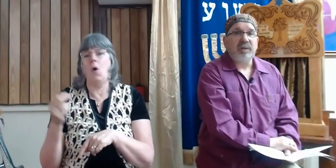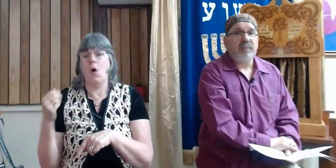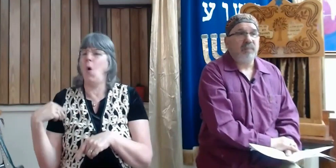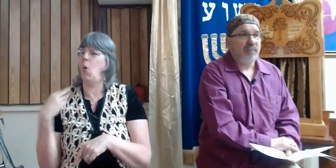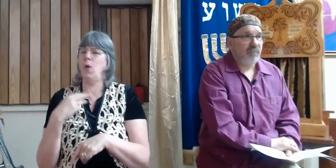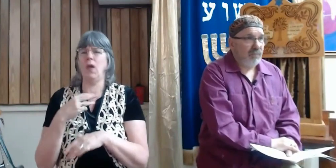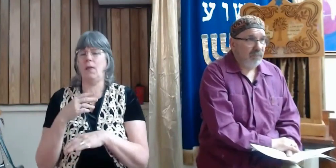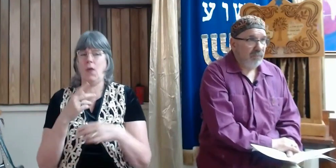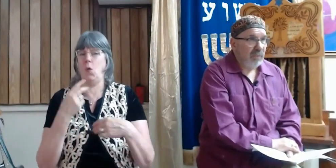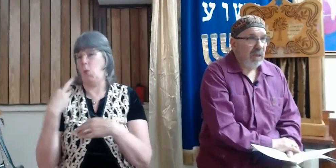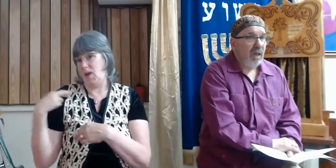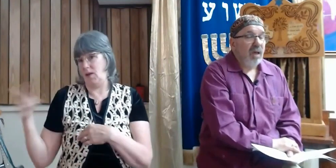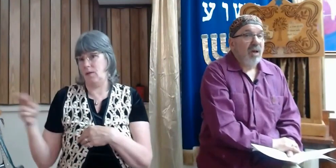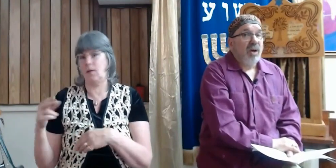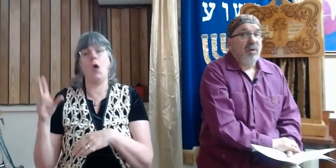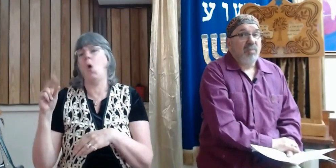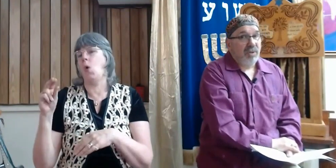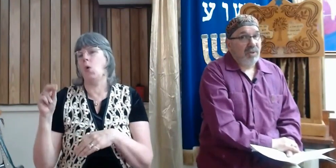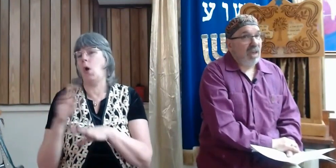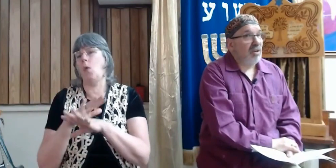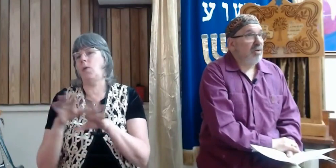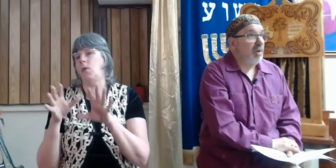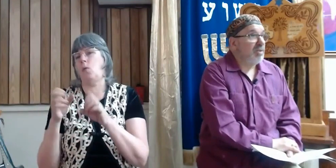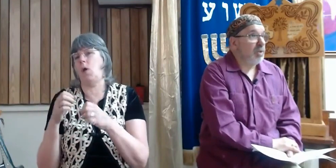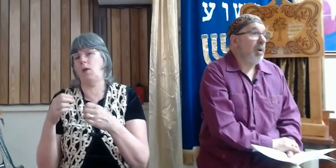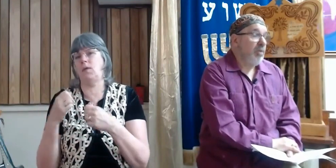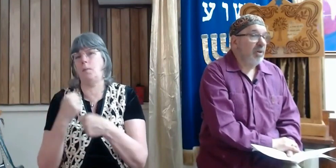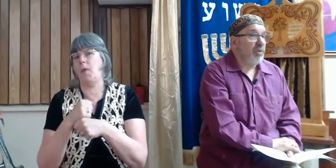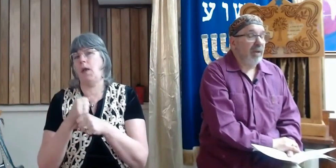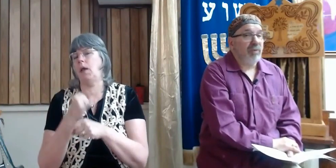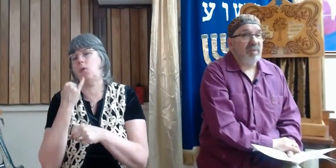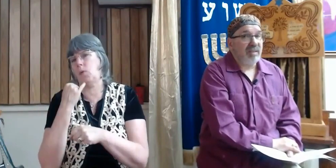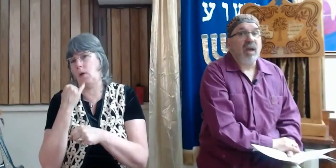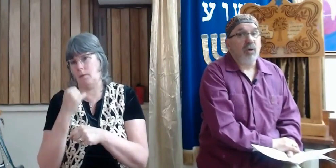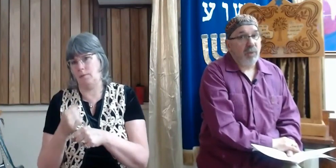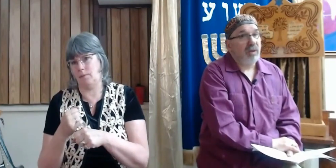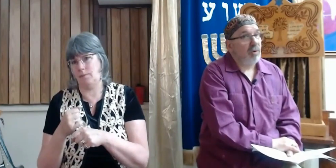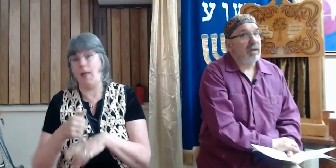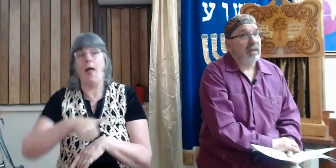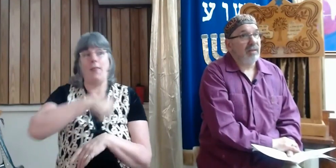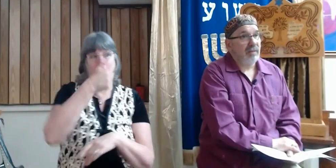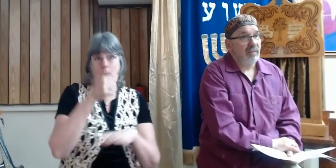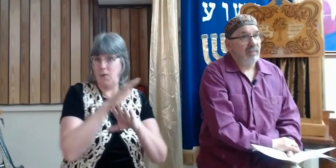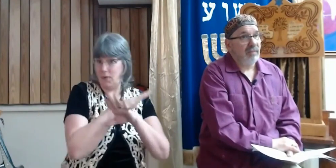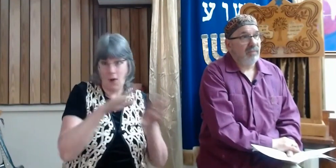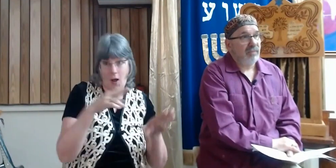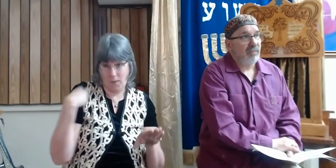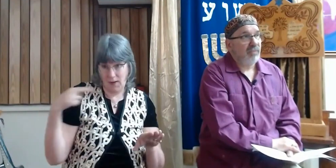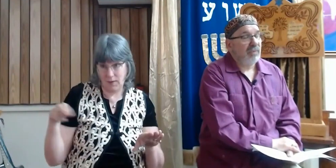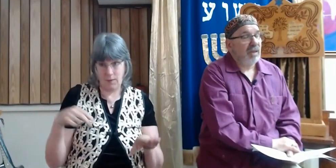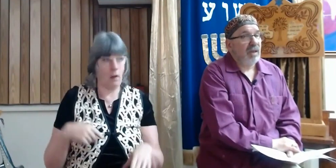can do it. But the secular one says, well, you can wait for Messiah, we're going in.